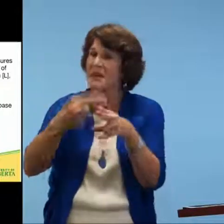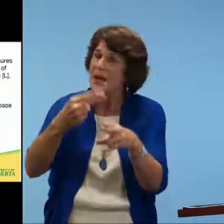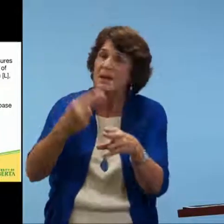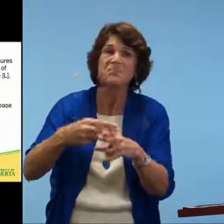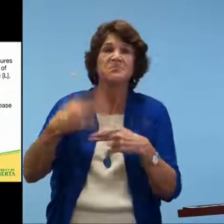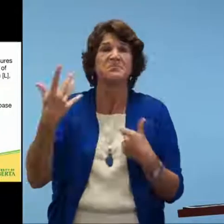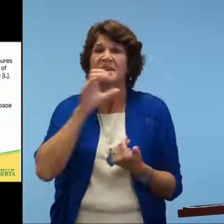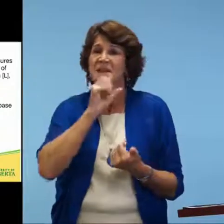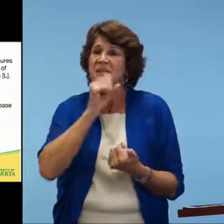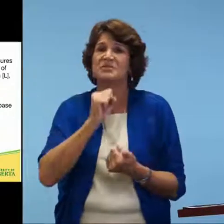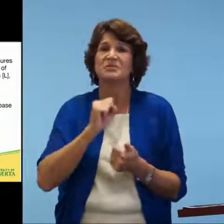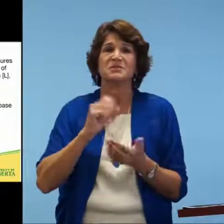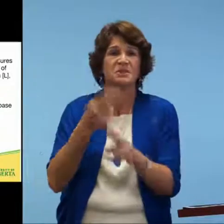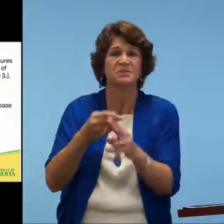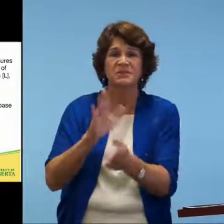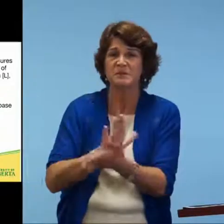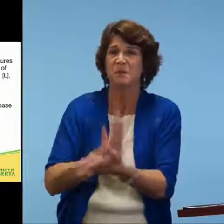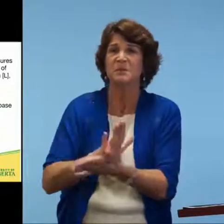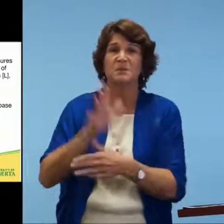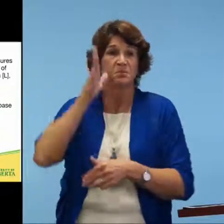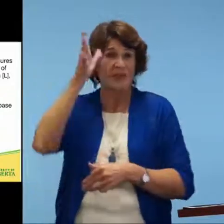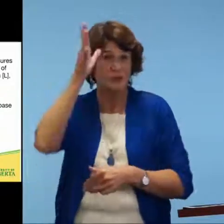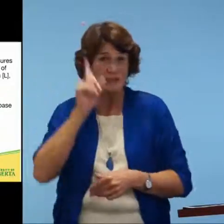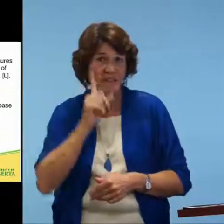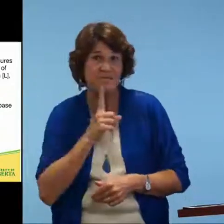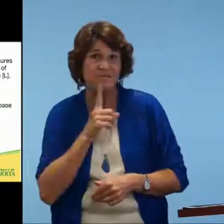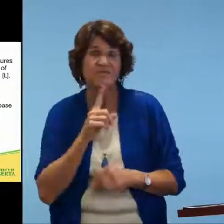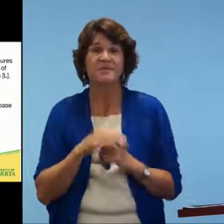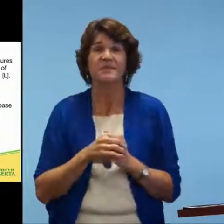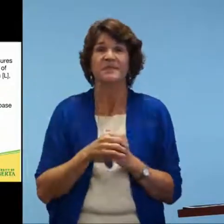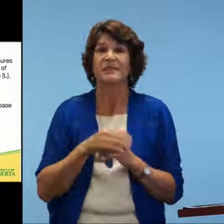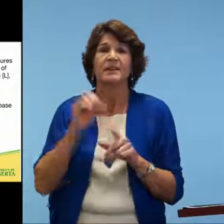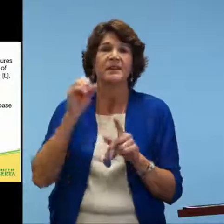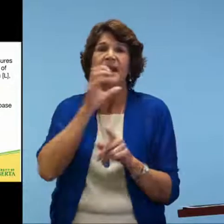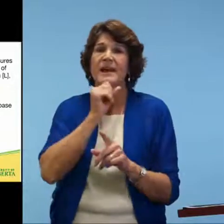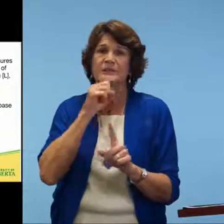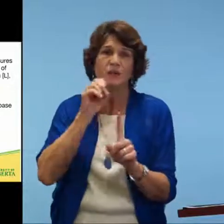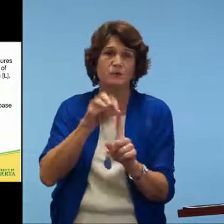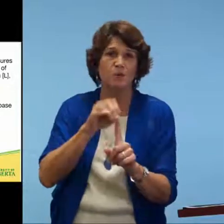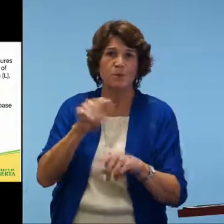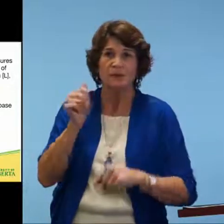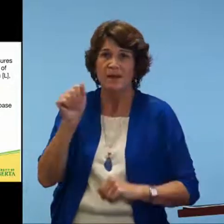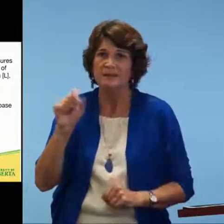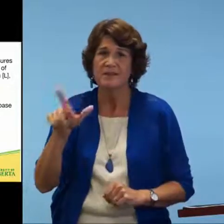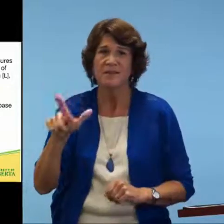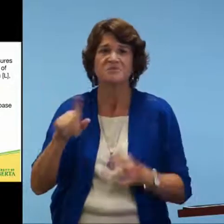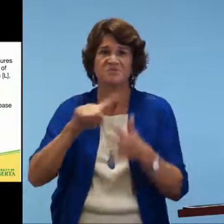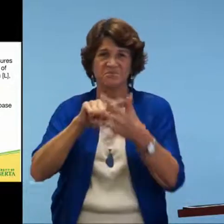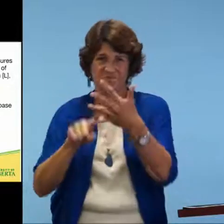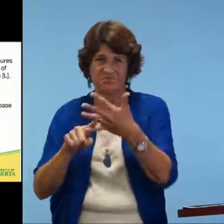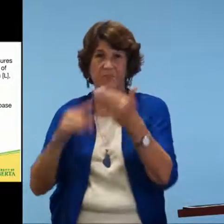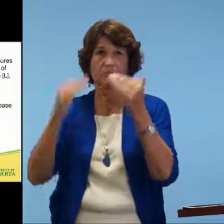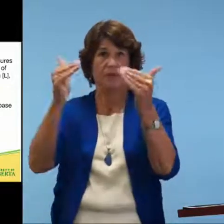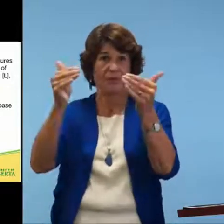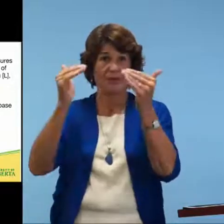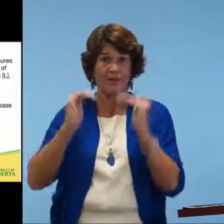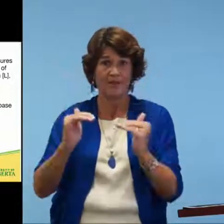So we're putting the name, the age of the student, the school, if the student has parents who are